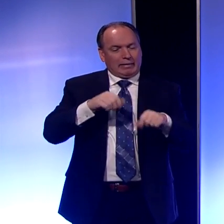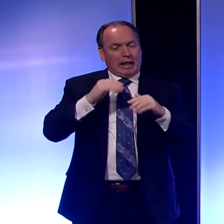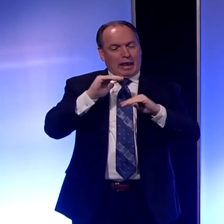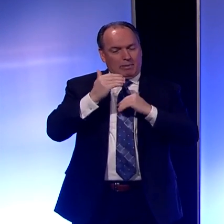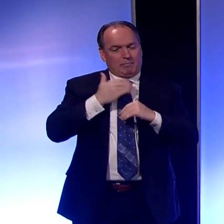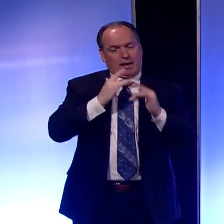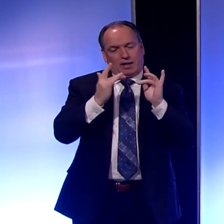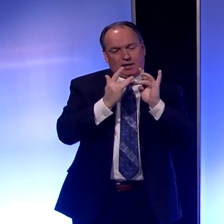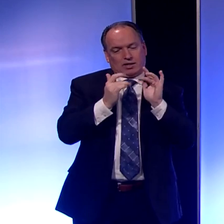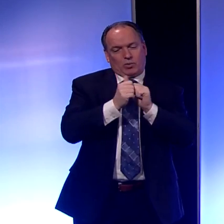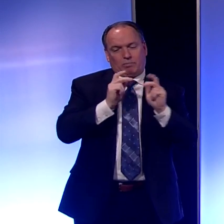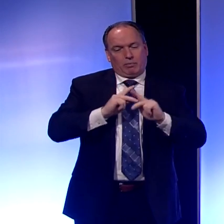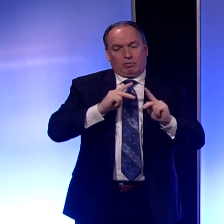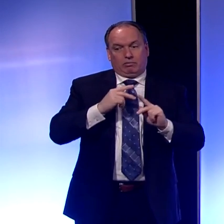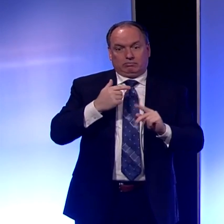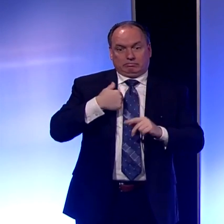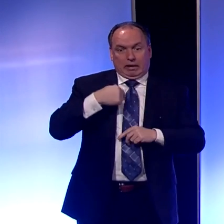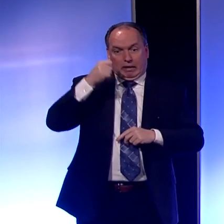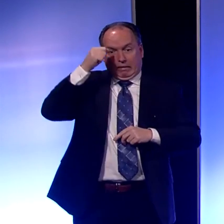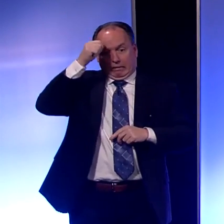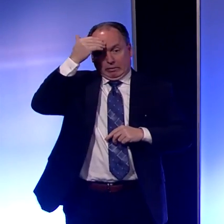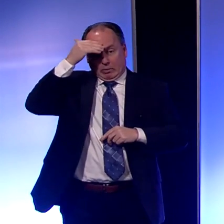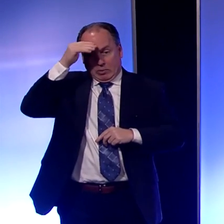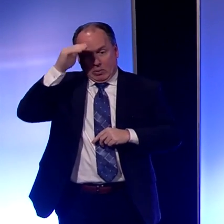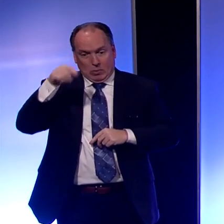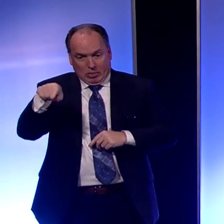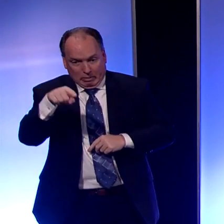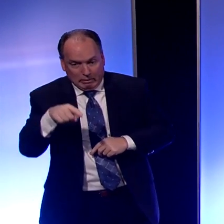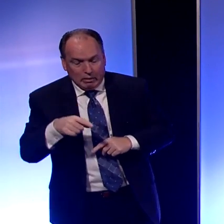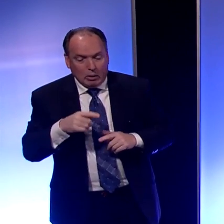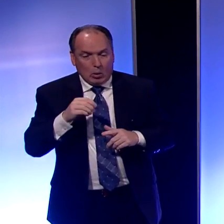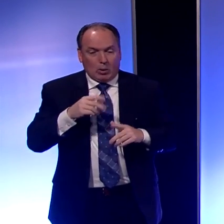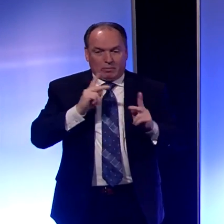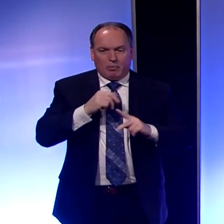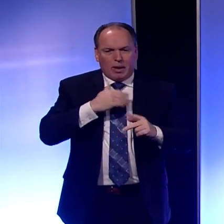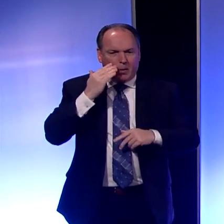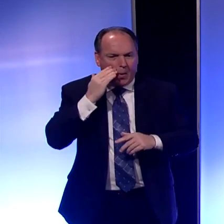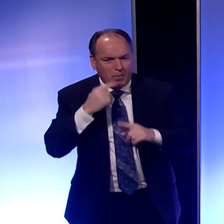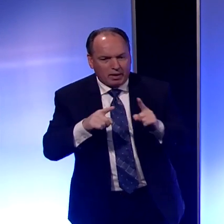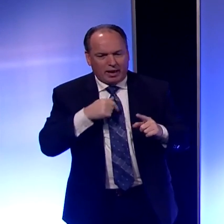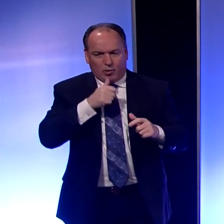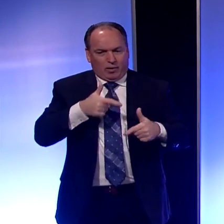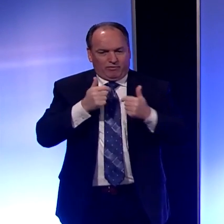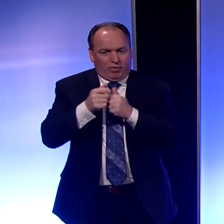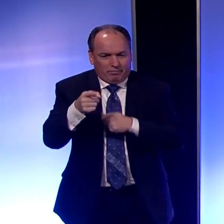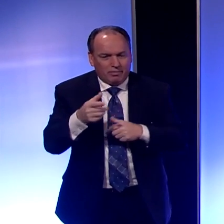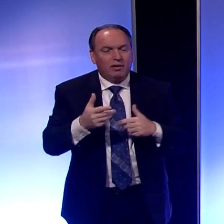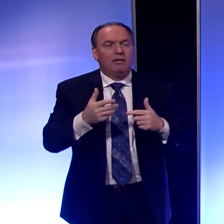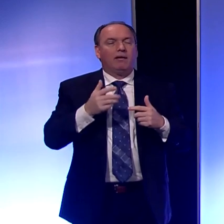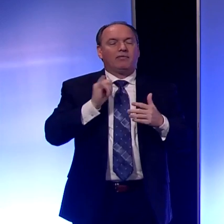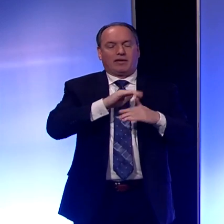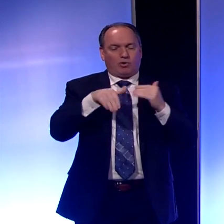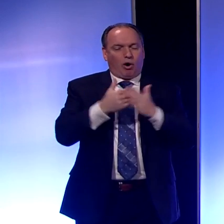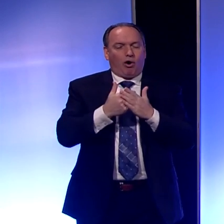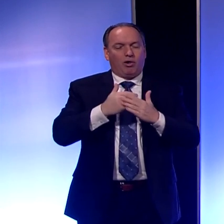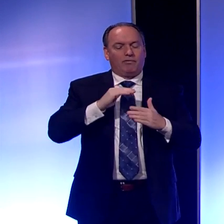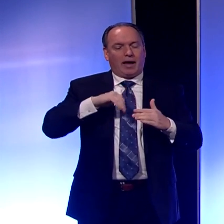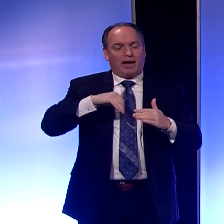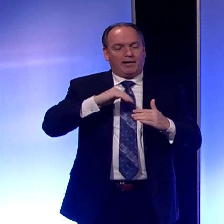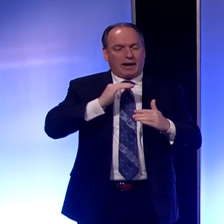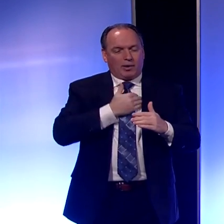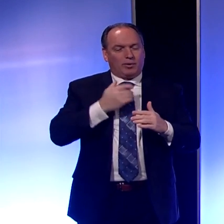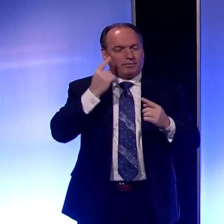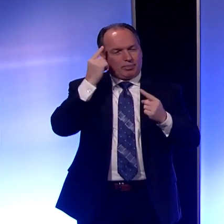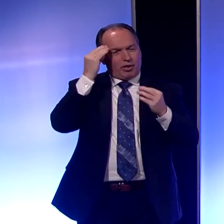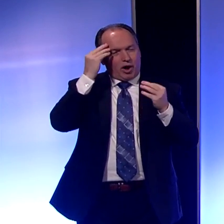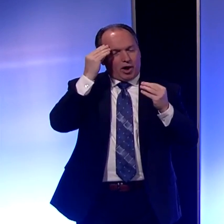with people I don't know or even people I know but I don't live with? So that is what we should all be thinking about. How